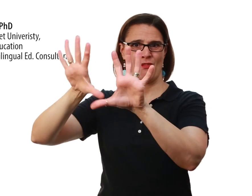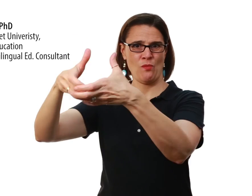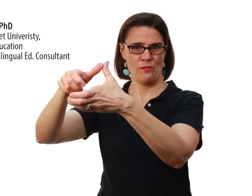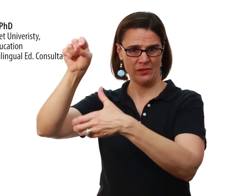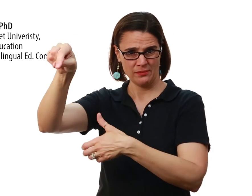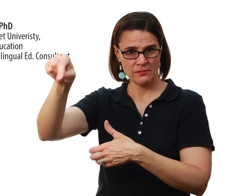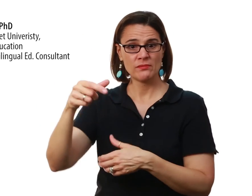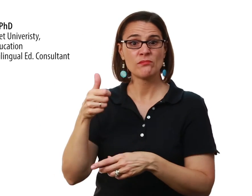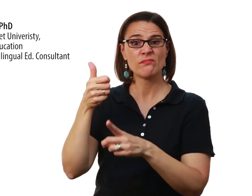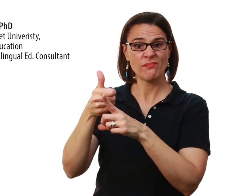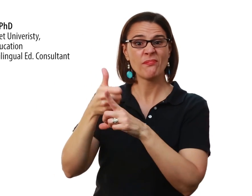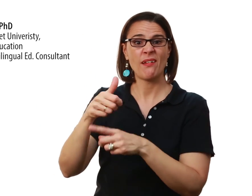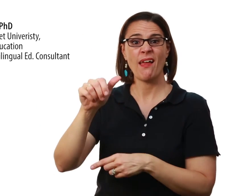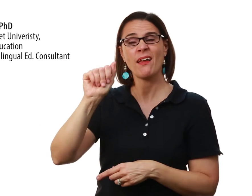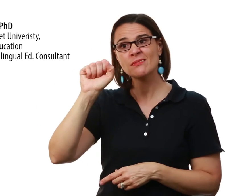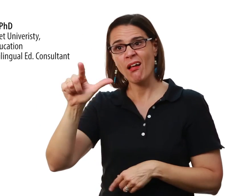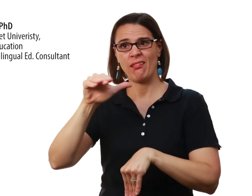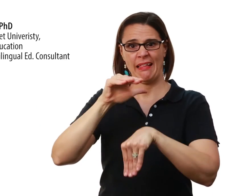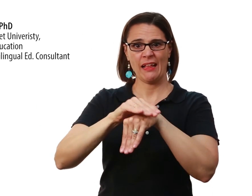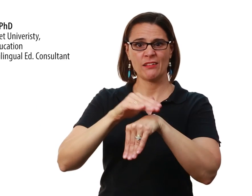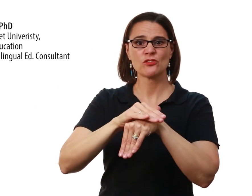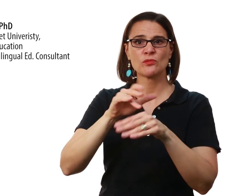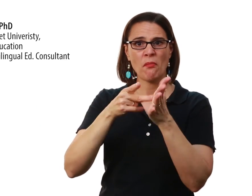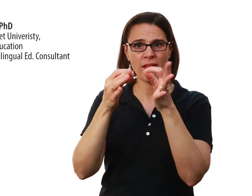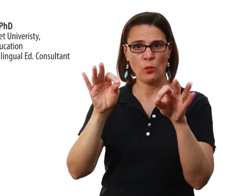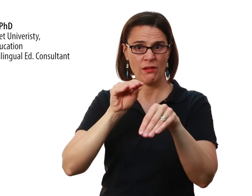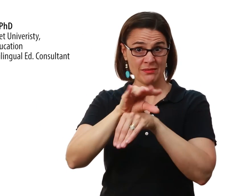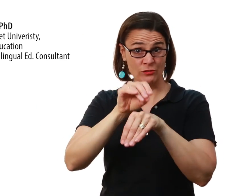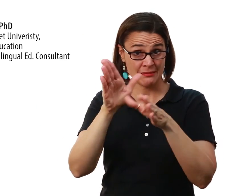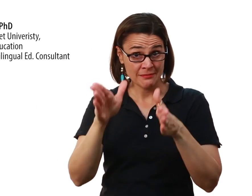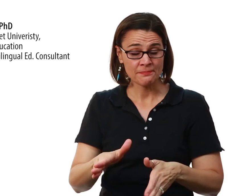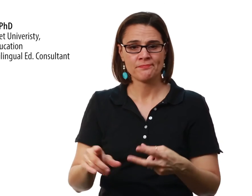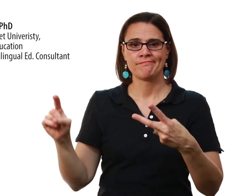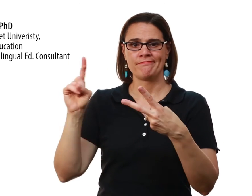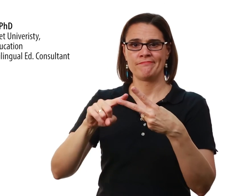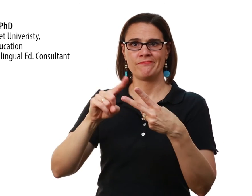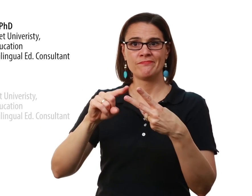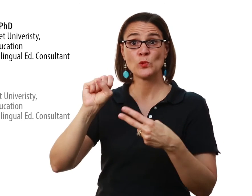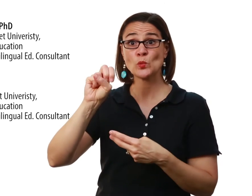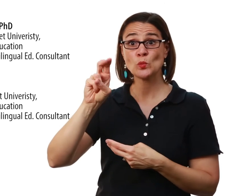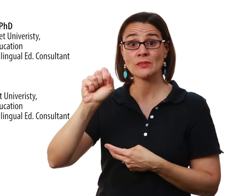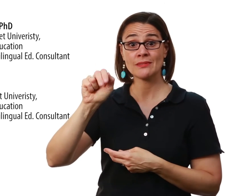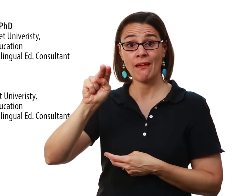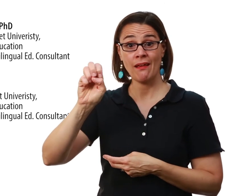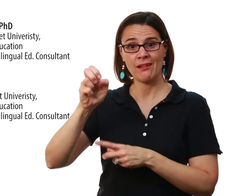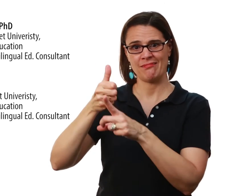Education She is an ASL and English bilingual consultant And Ms. Scott is a